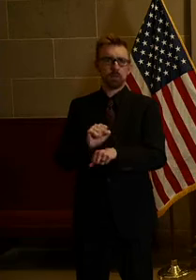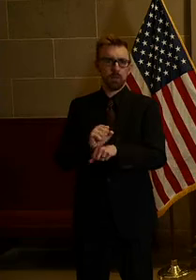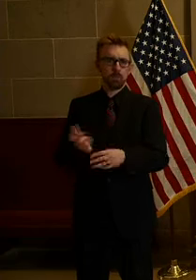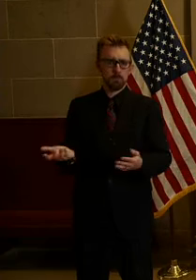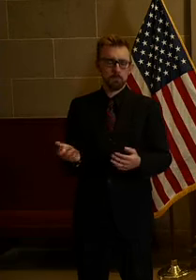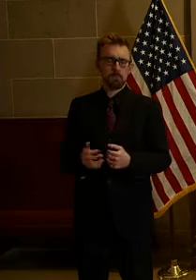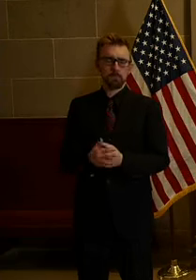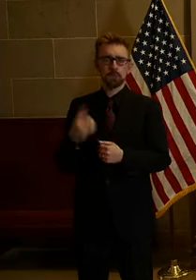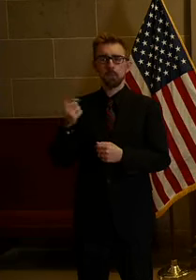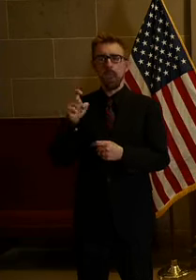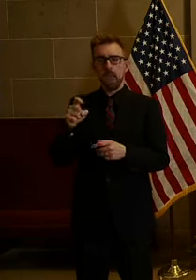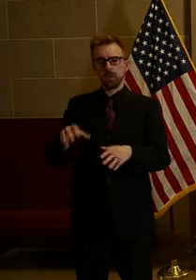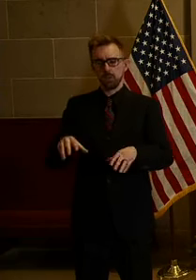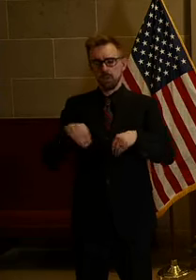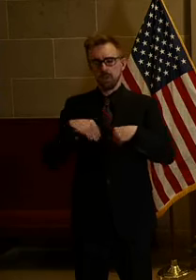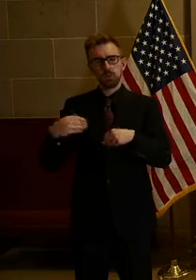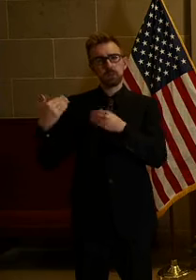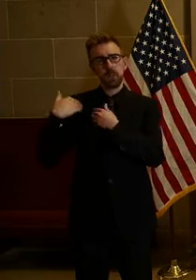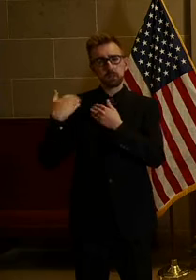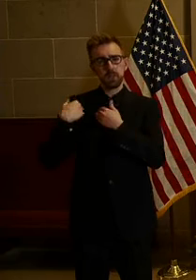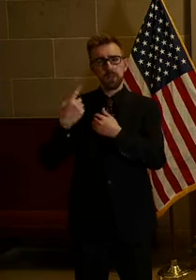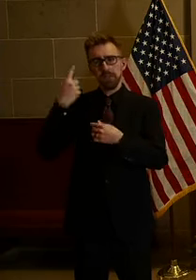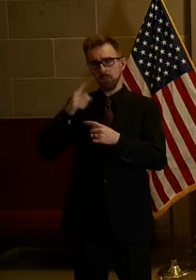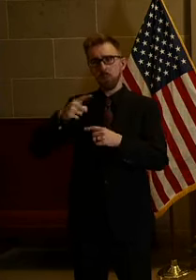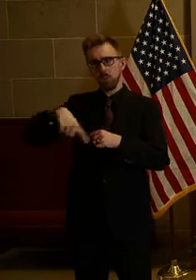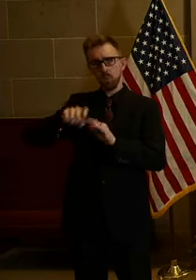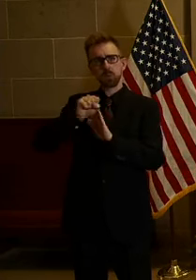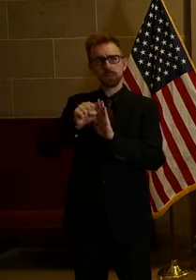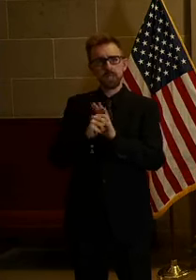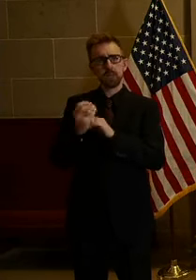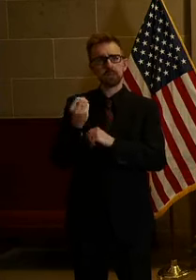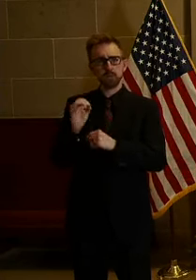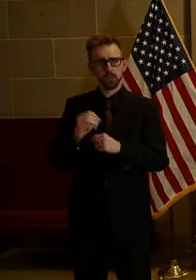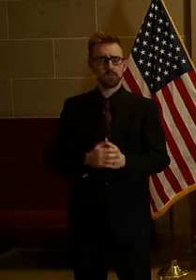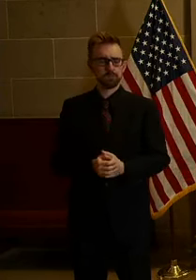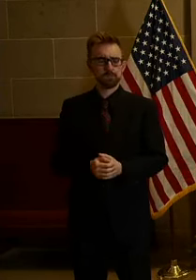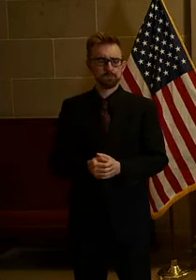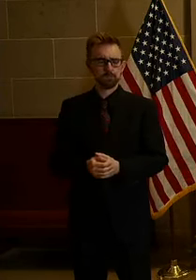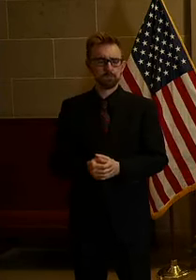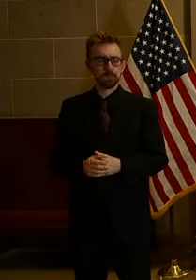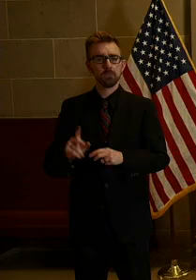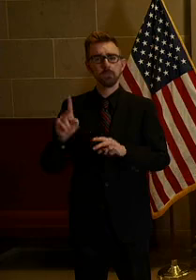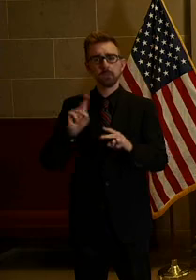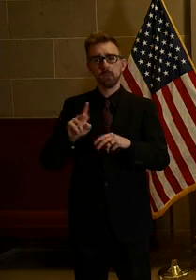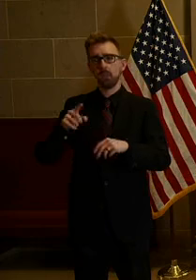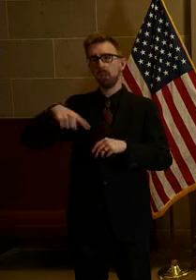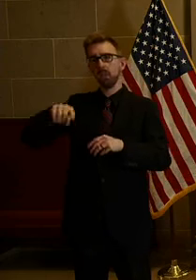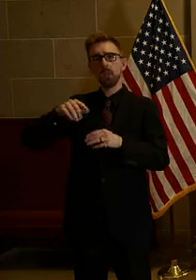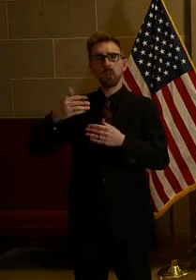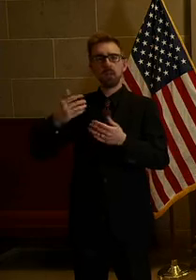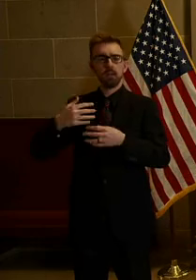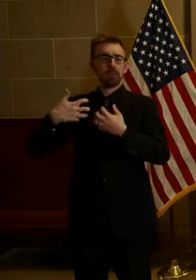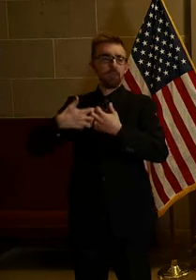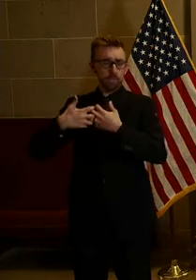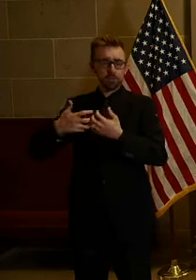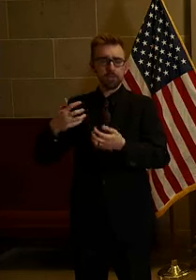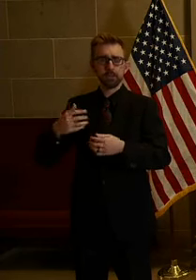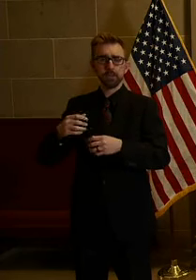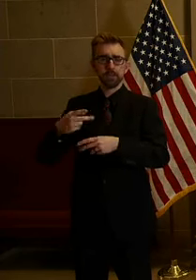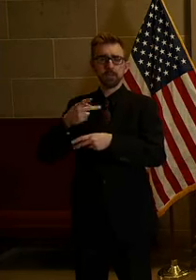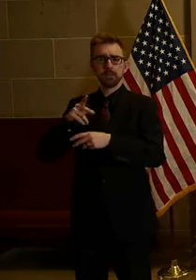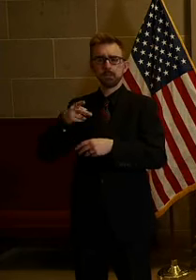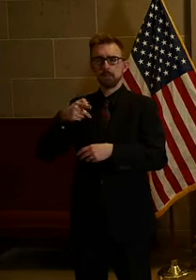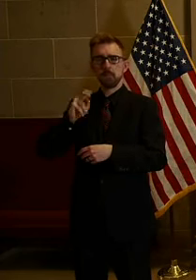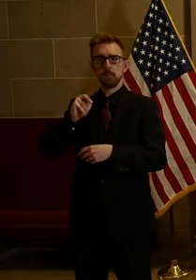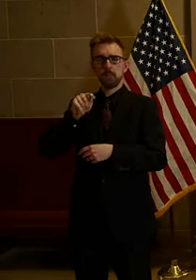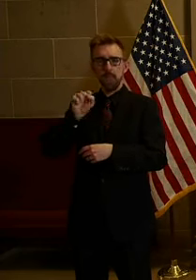to take the everyday responsibility to do things for Missouri. There's going to have to be people working out there and processing plants today to provide food for the people that are